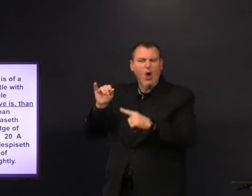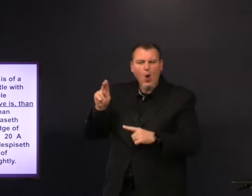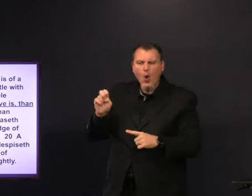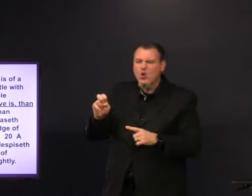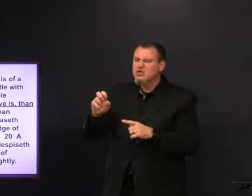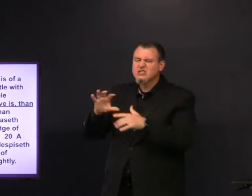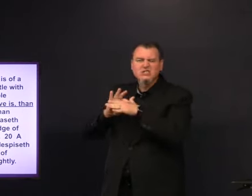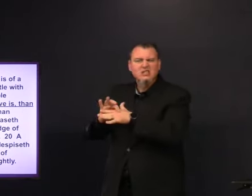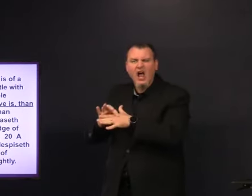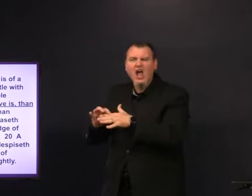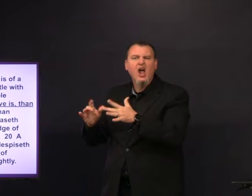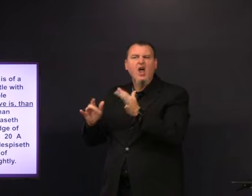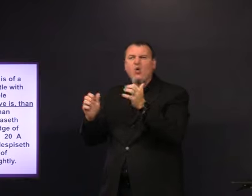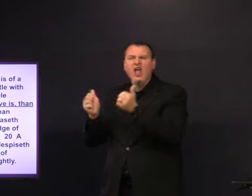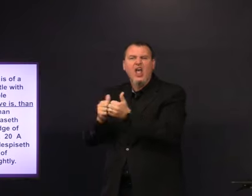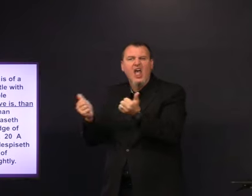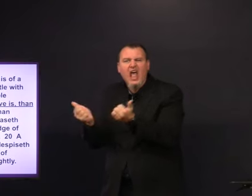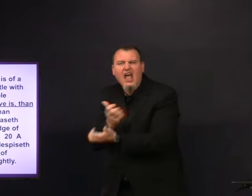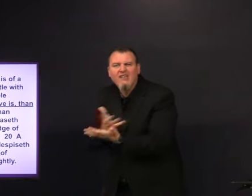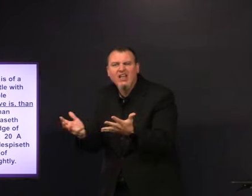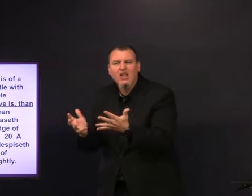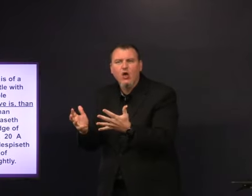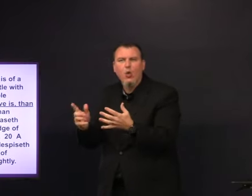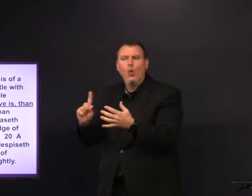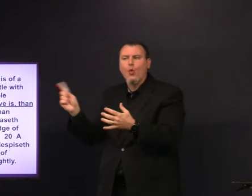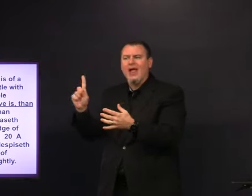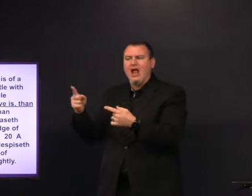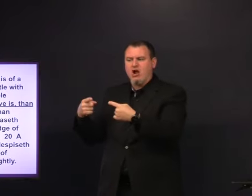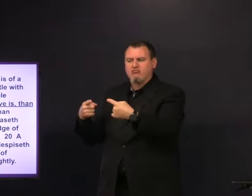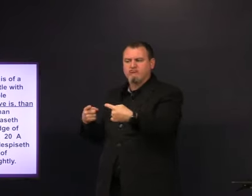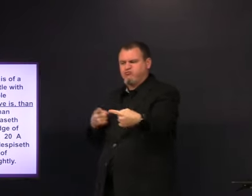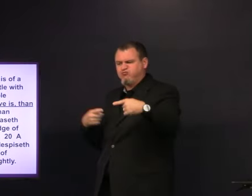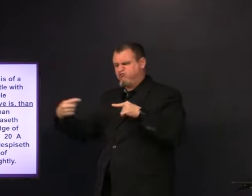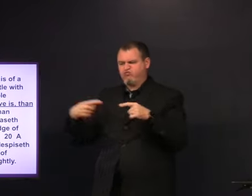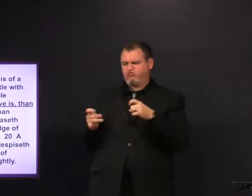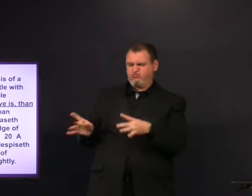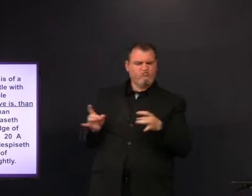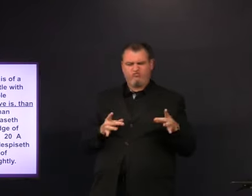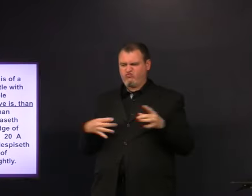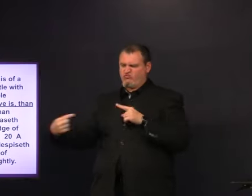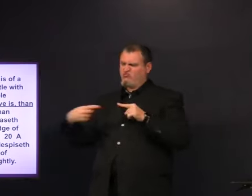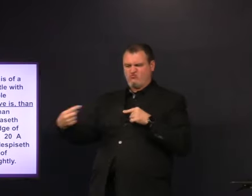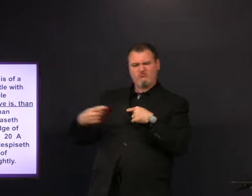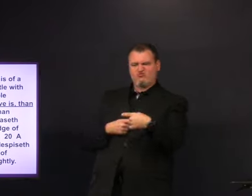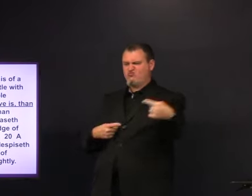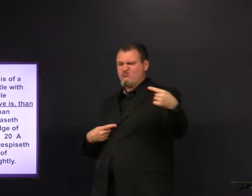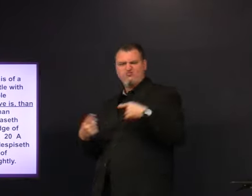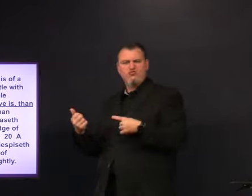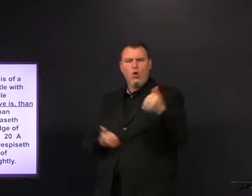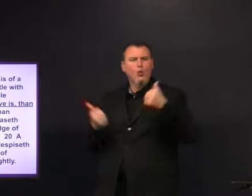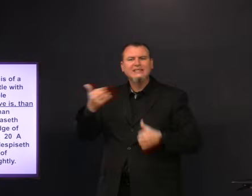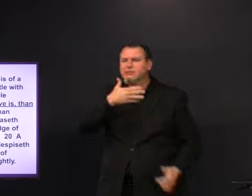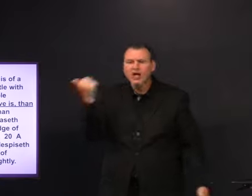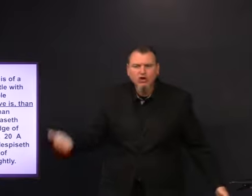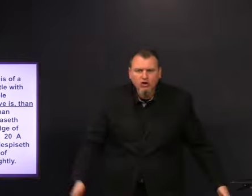sirloin with everything on it where there is hatred